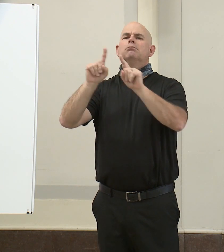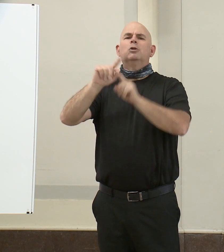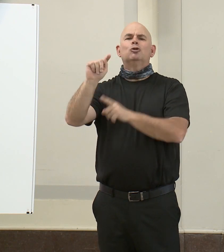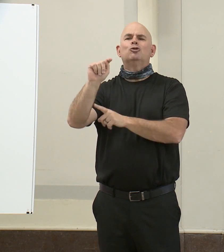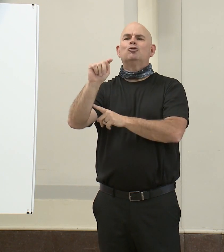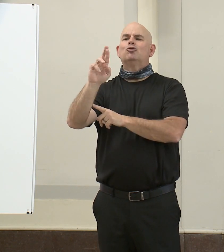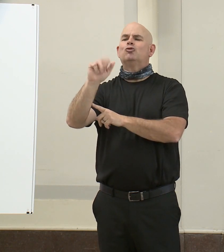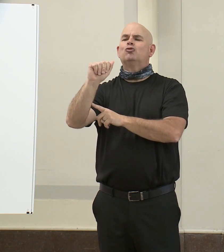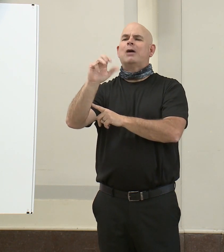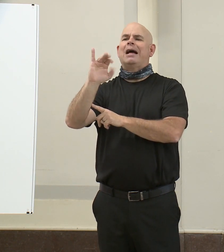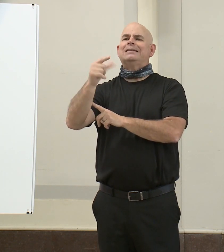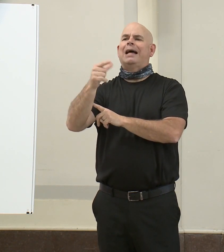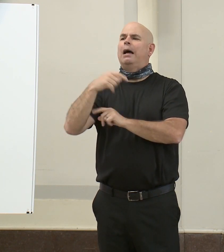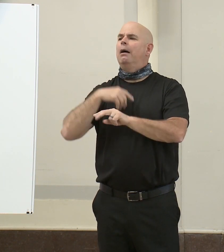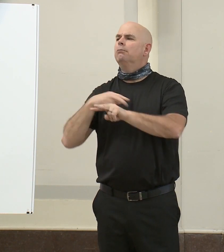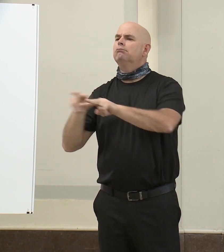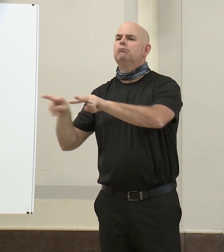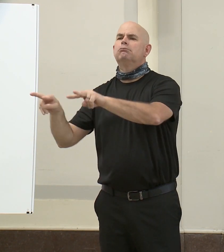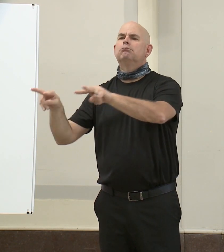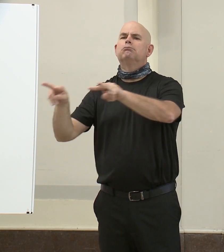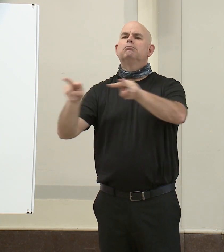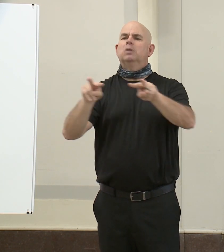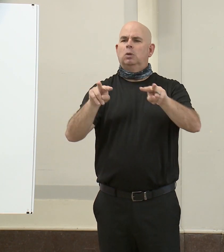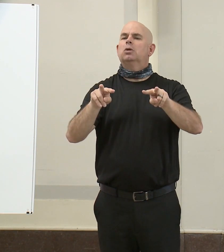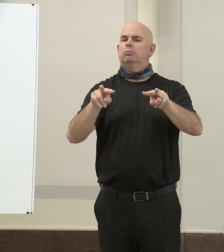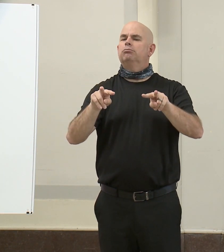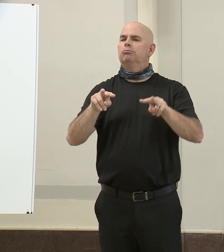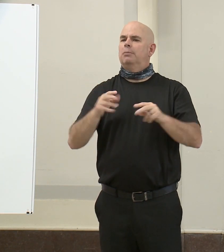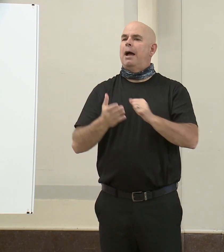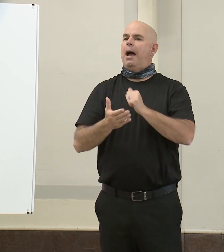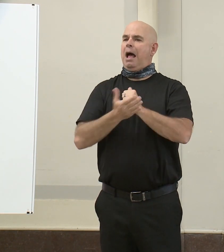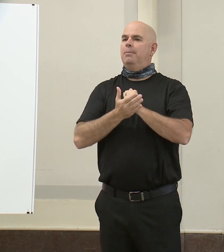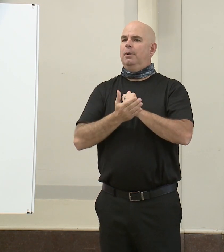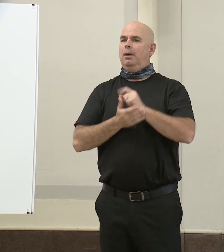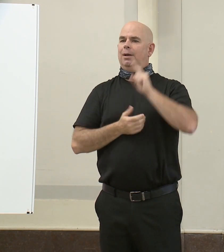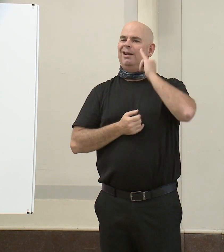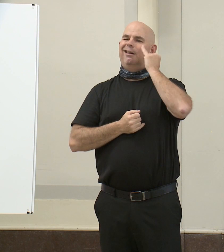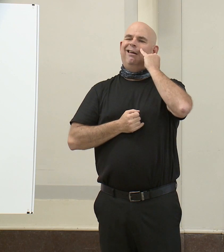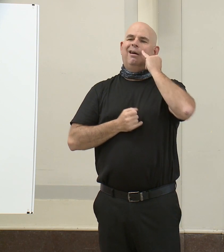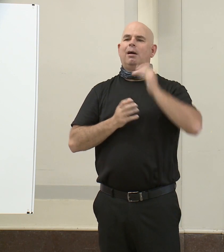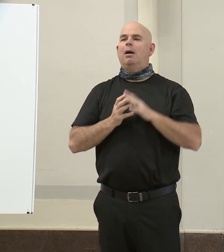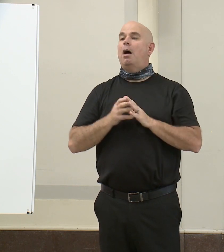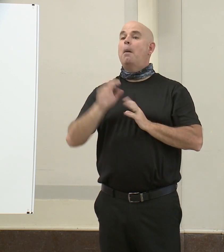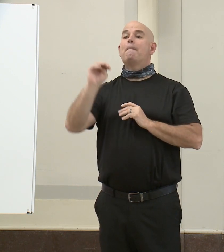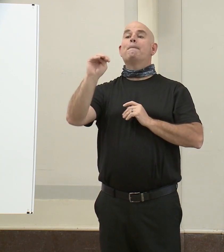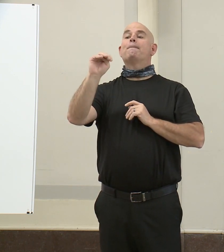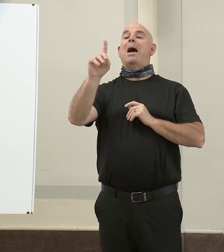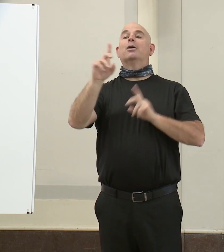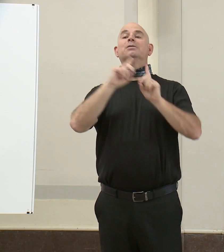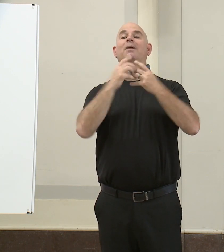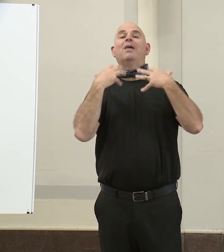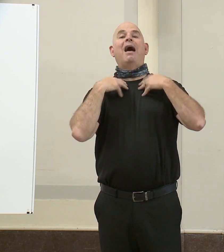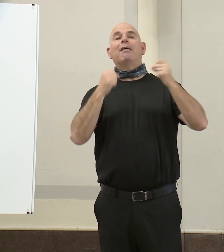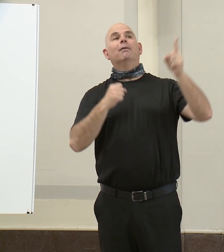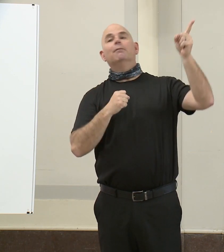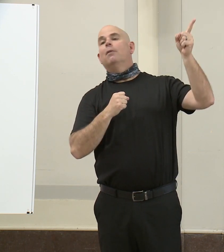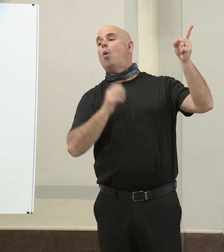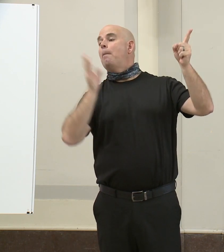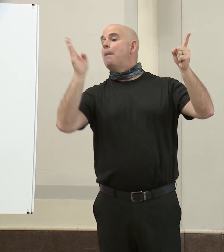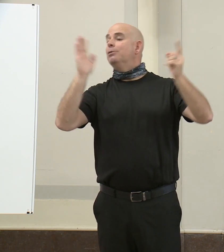receive a call from a contact tracer at the Baltimore City Health Department or the Maryland Department of Health, please take it seriously.